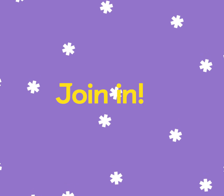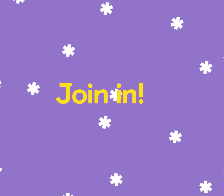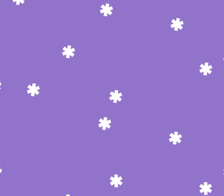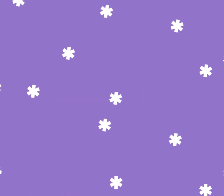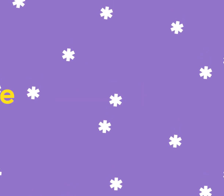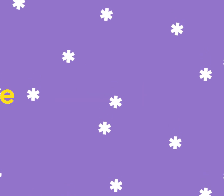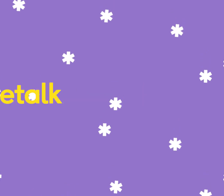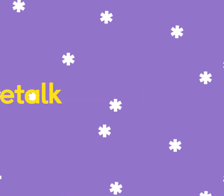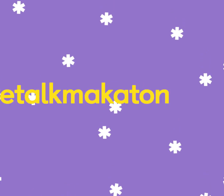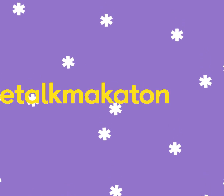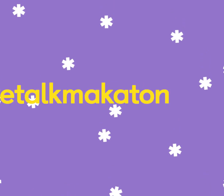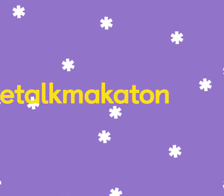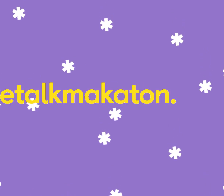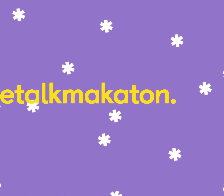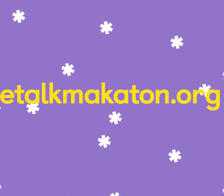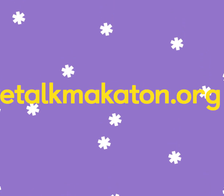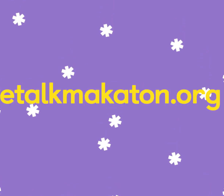wetaupmakaton.org